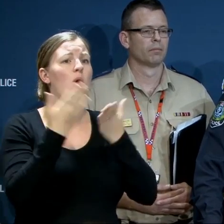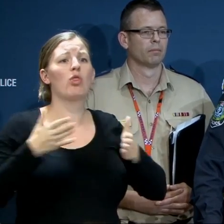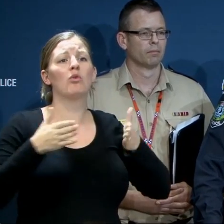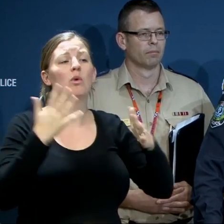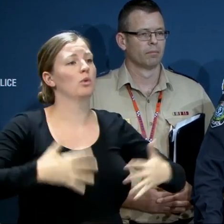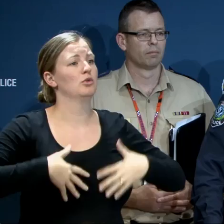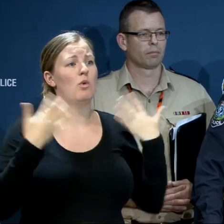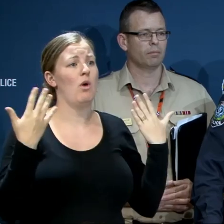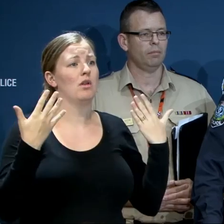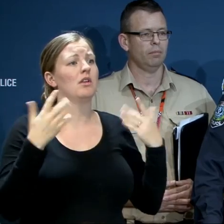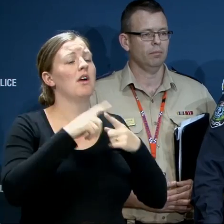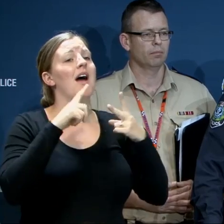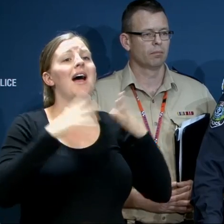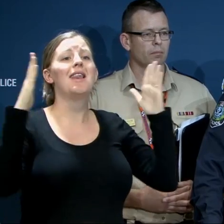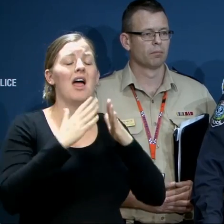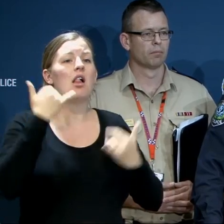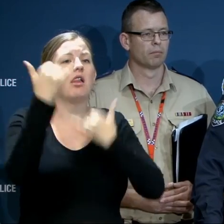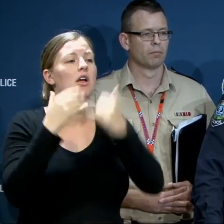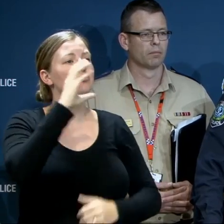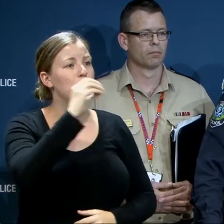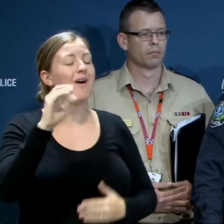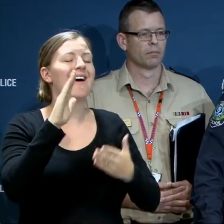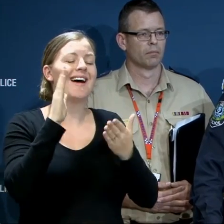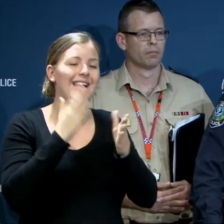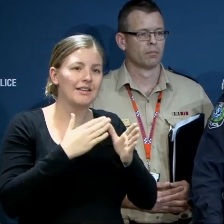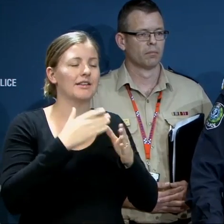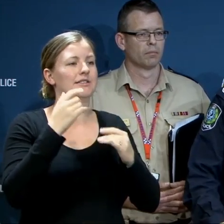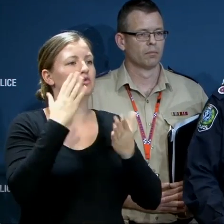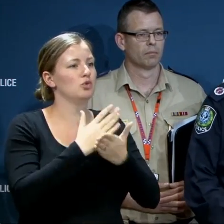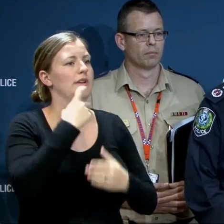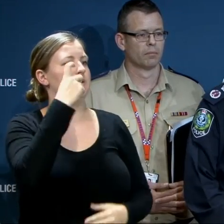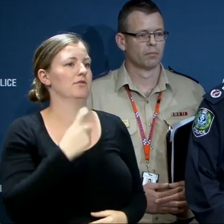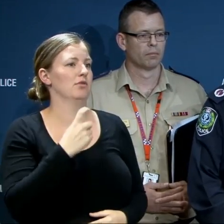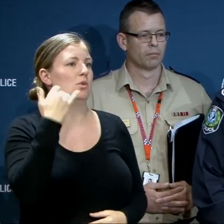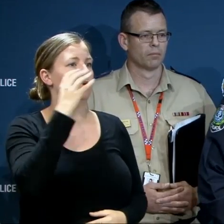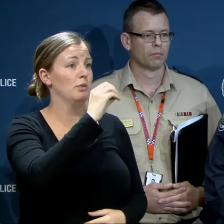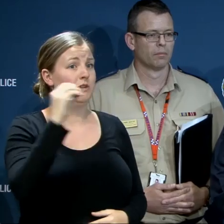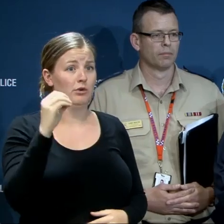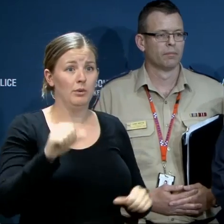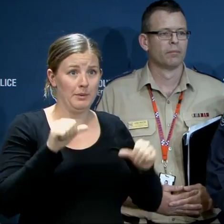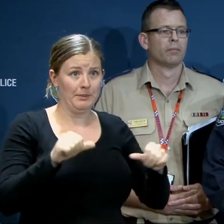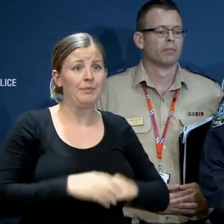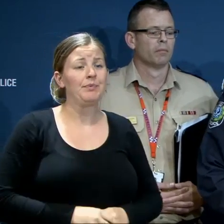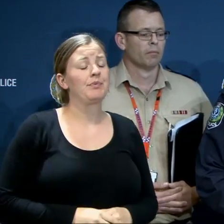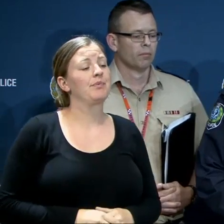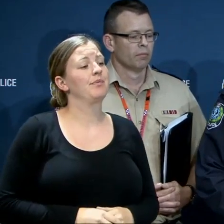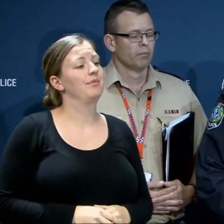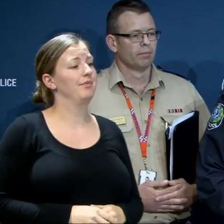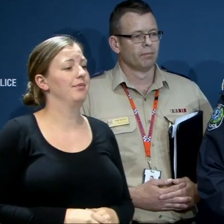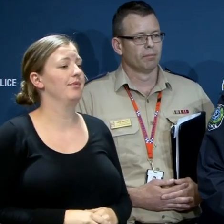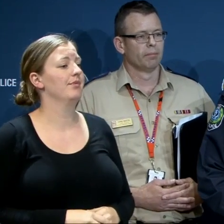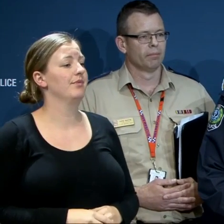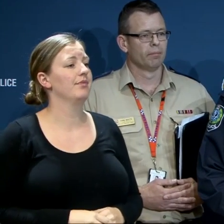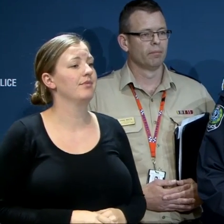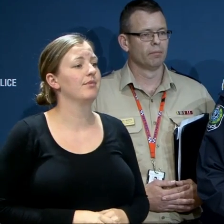minimising the use of triple zero unless urgent circumstances exist. We're also mindful of the fact